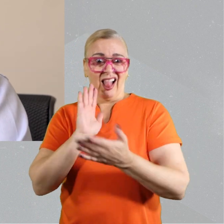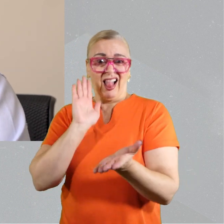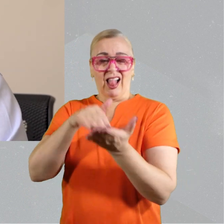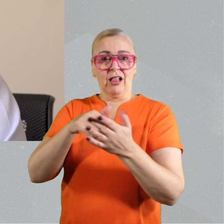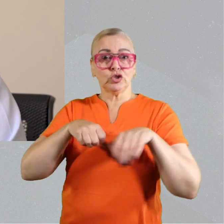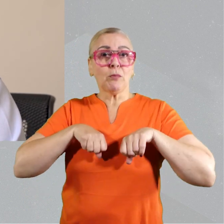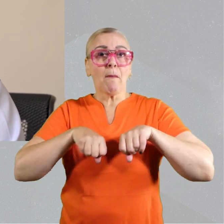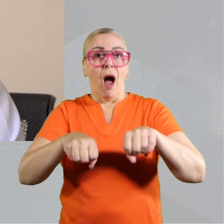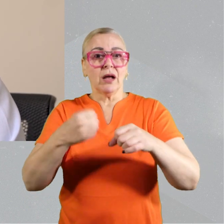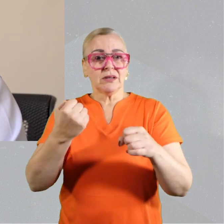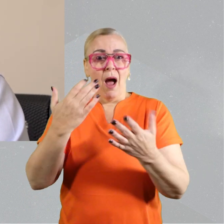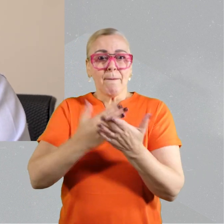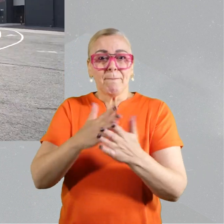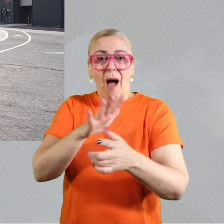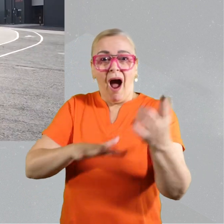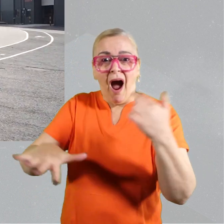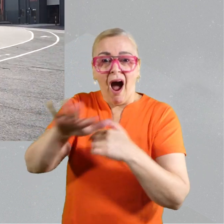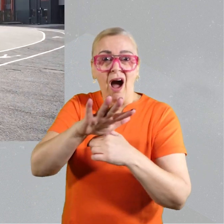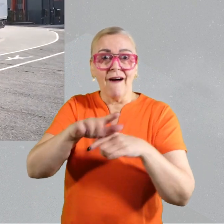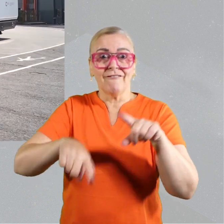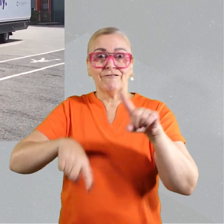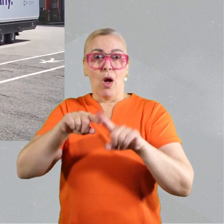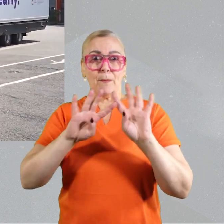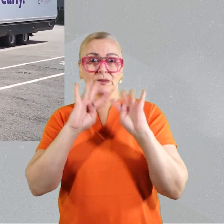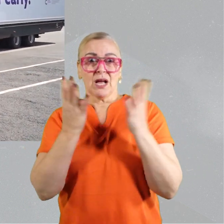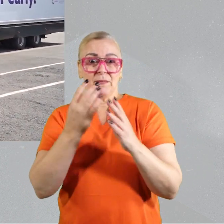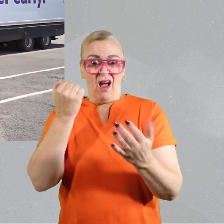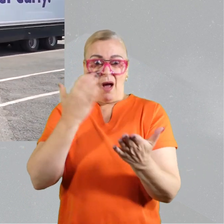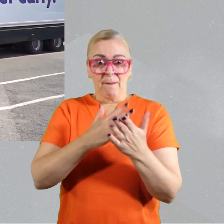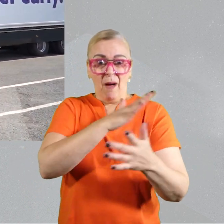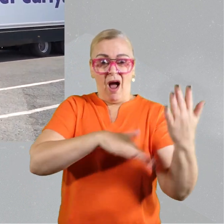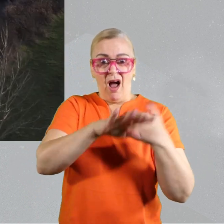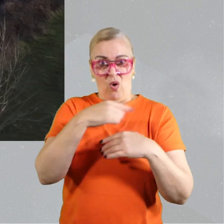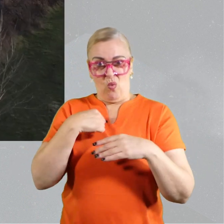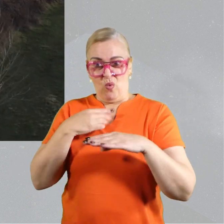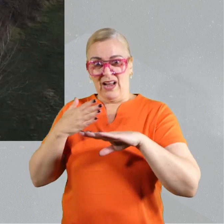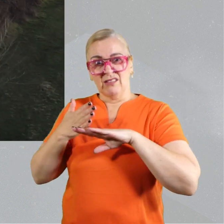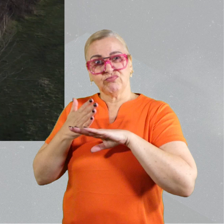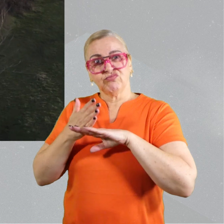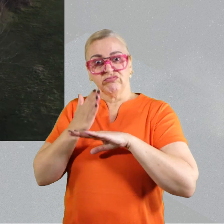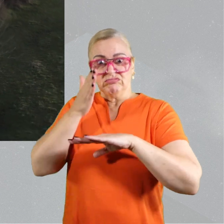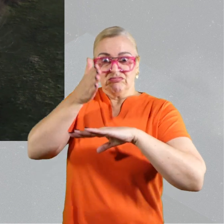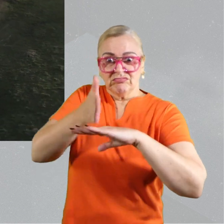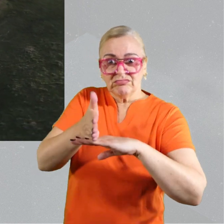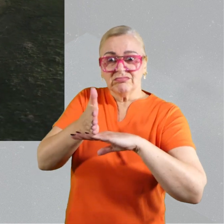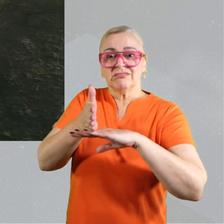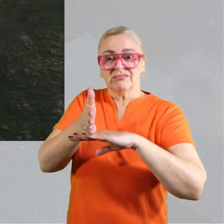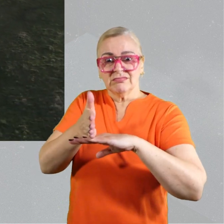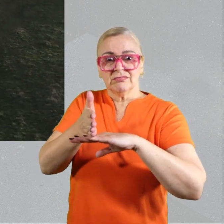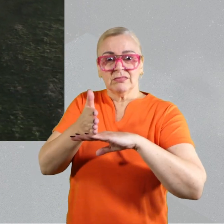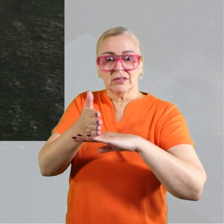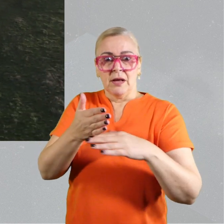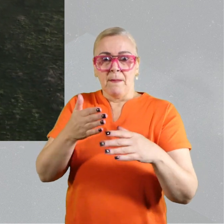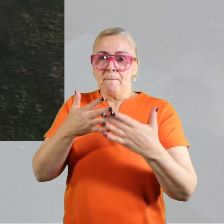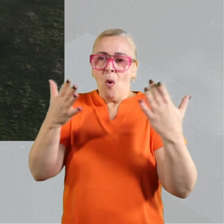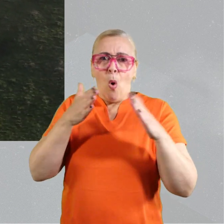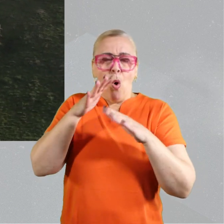or to go to a hospital, but actually to go to them. So we developed a whole fleet